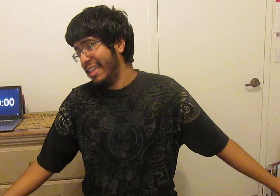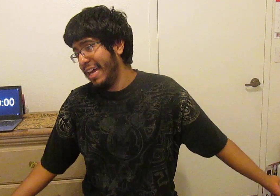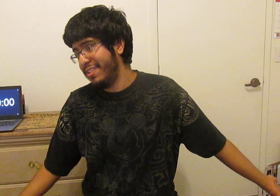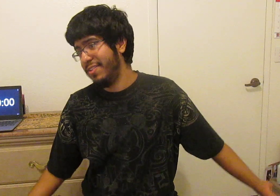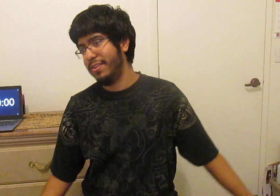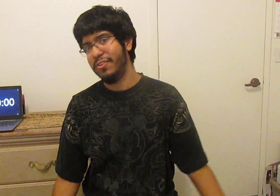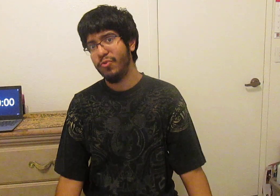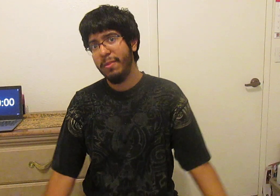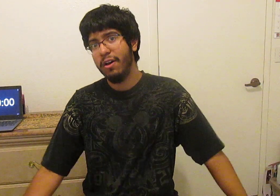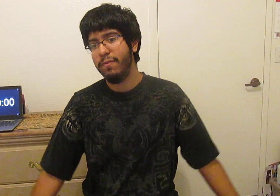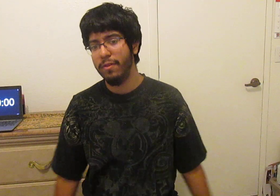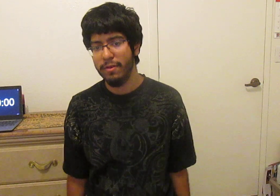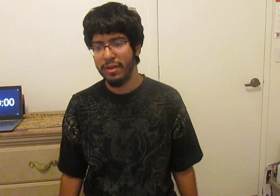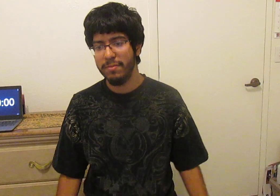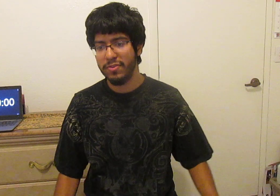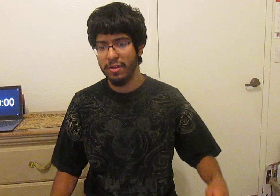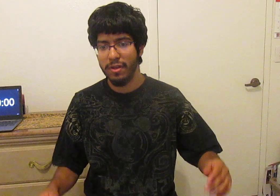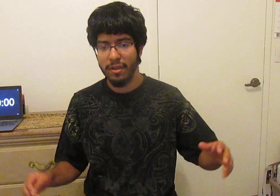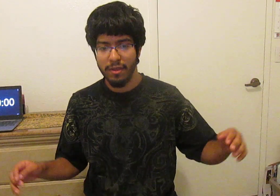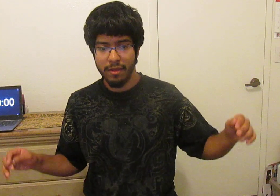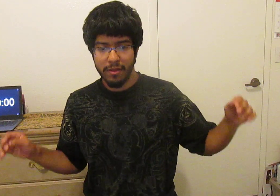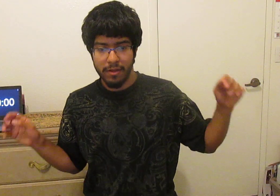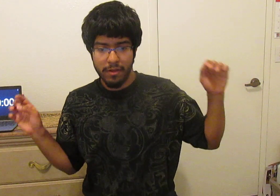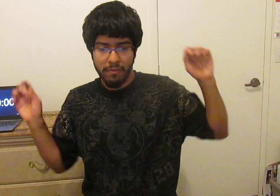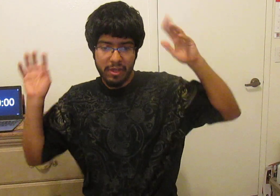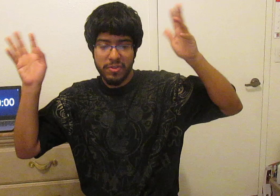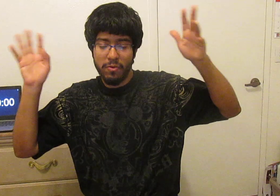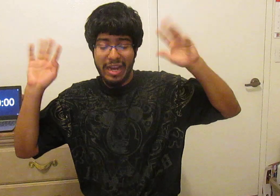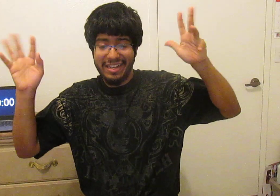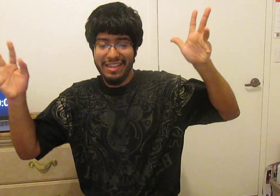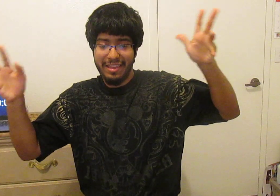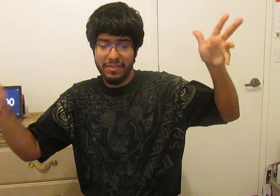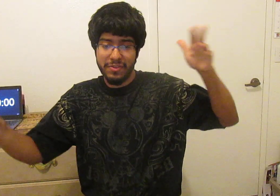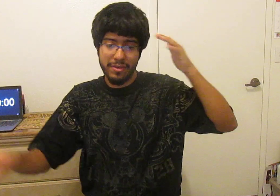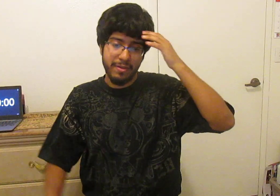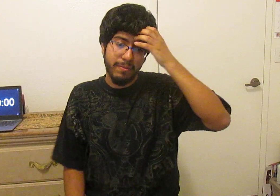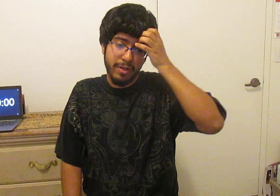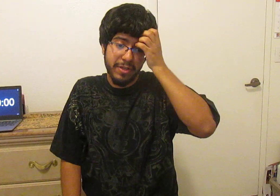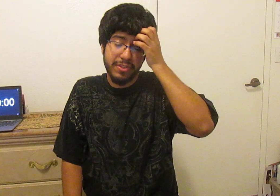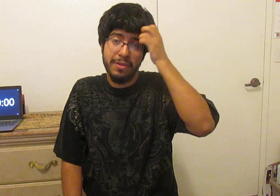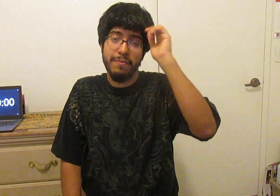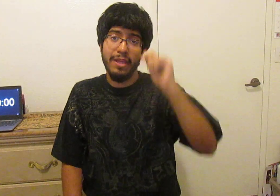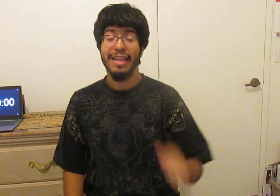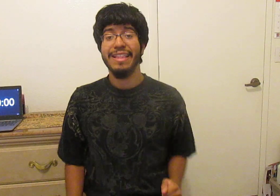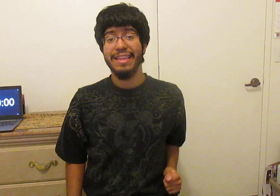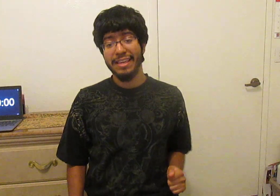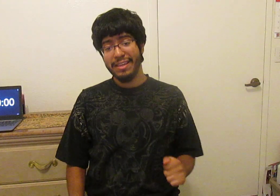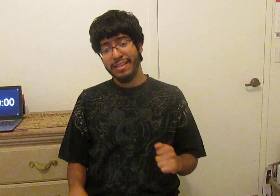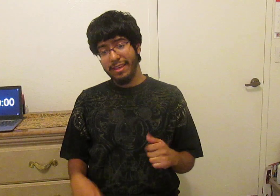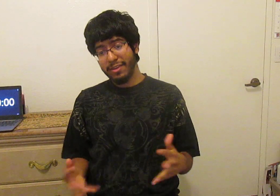class extremely awful when it comes to when it comes to reacting to things but anyways thank thank y